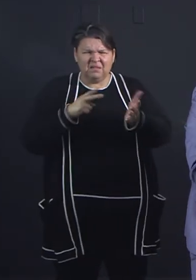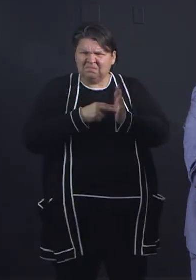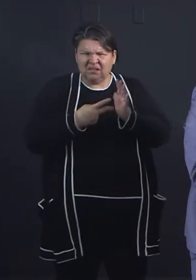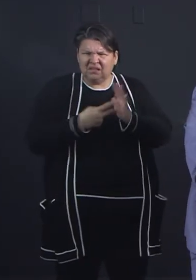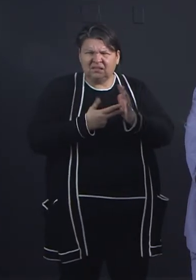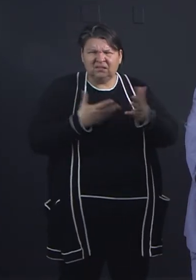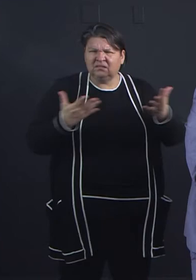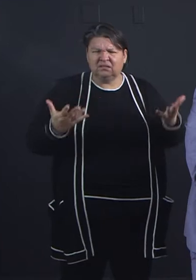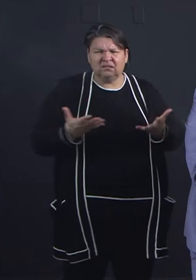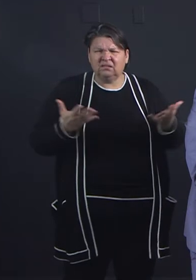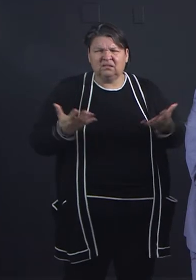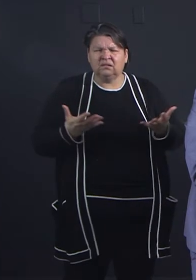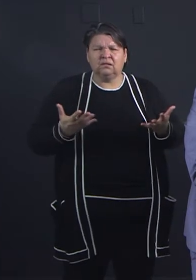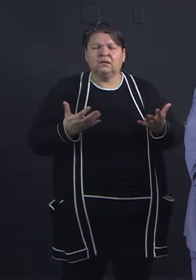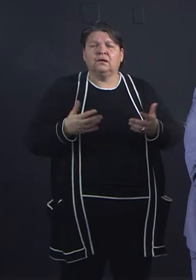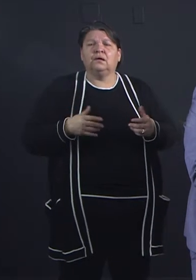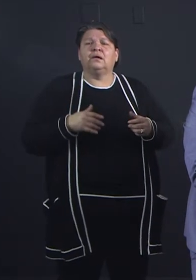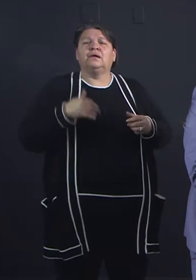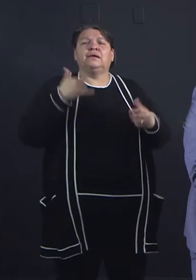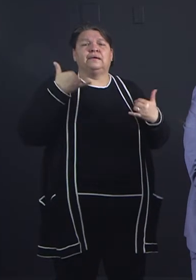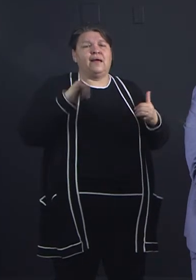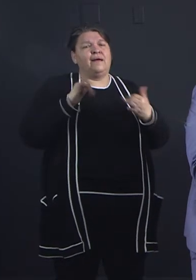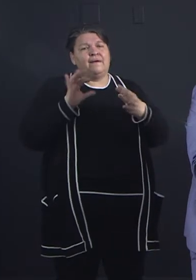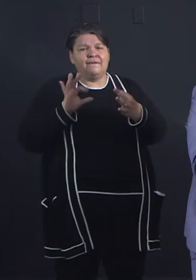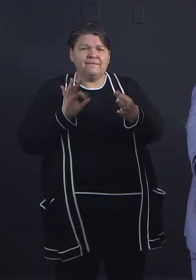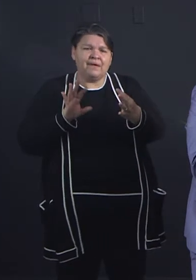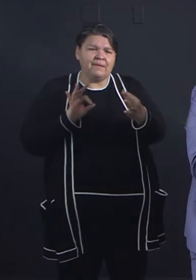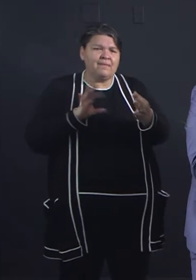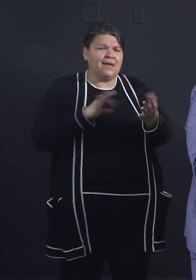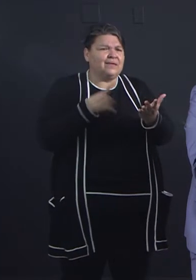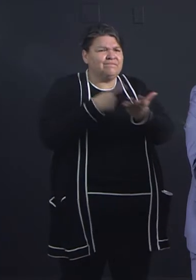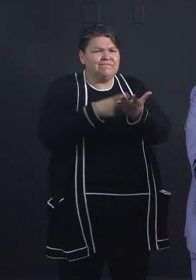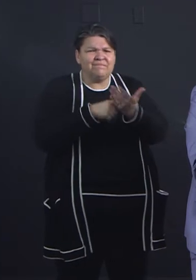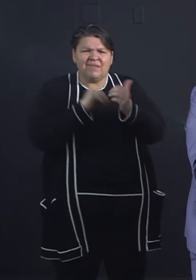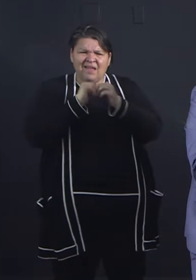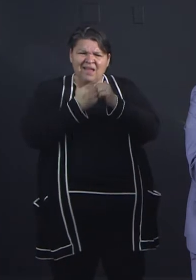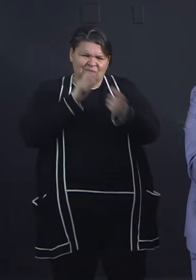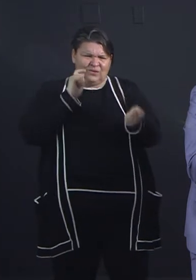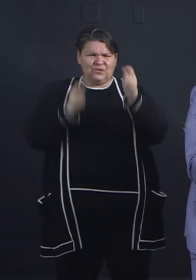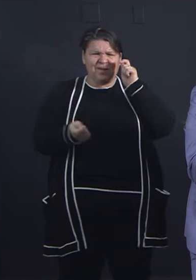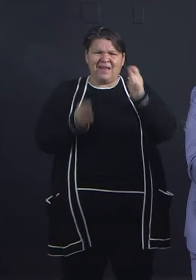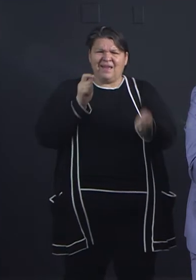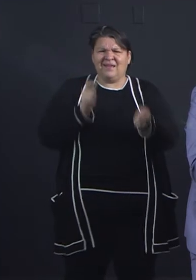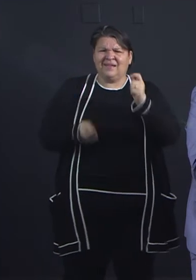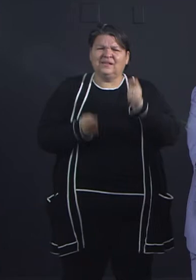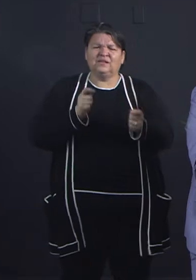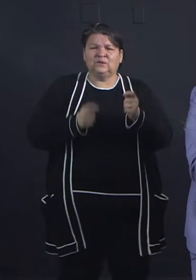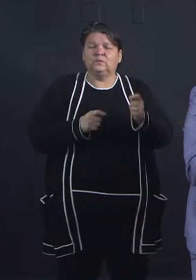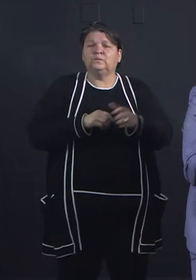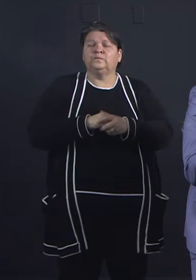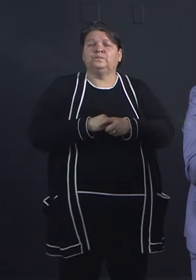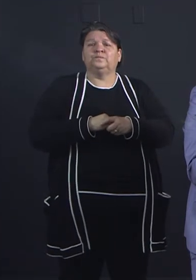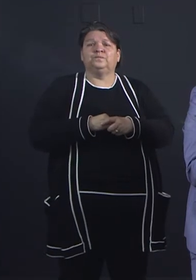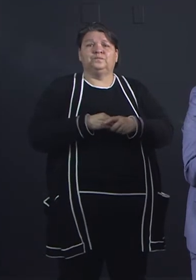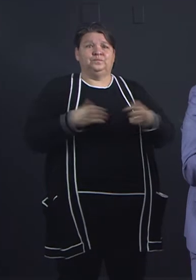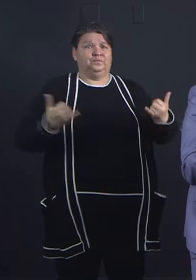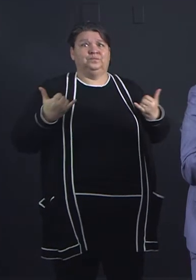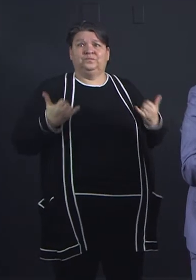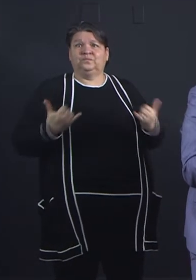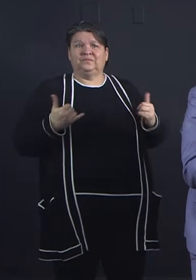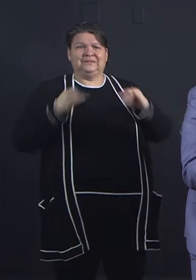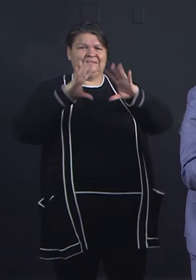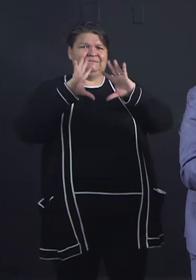But we shouldn't be grading kids on the stability of their home. There's lots of stress. There may be illness.